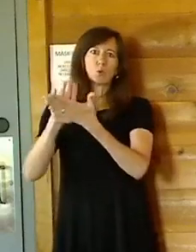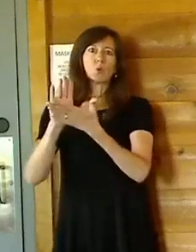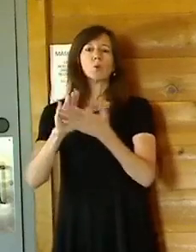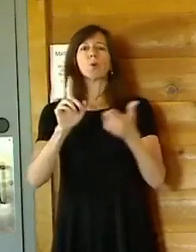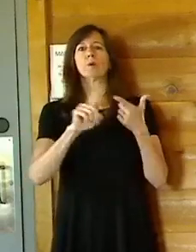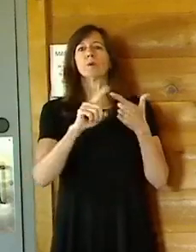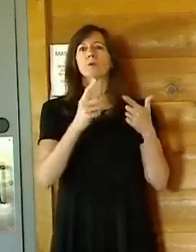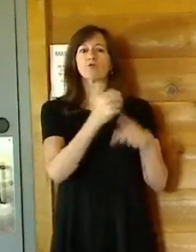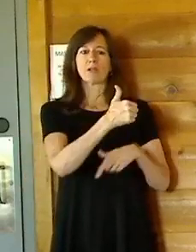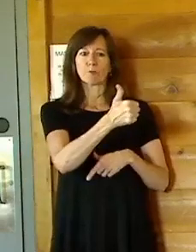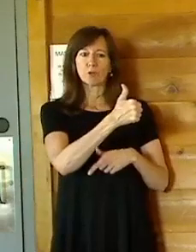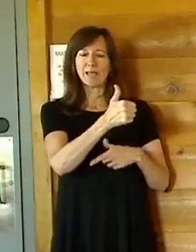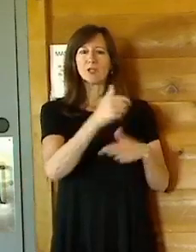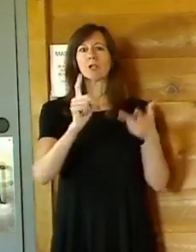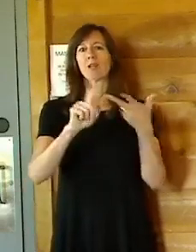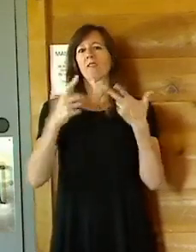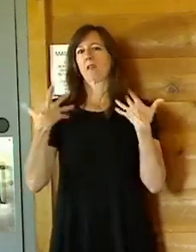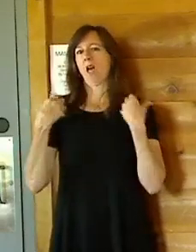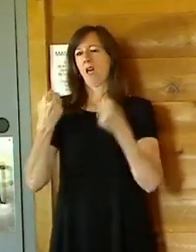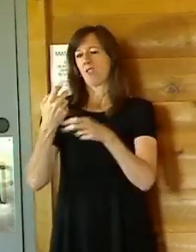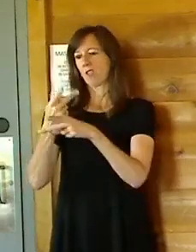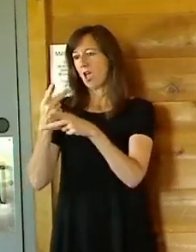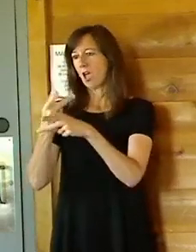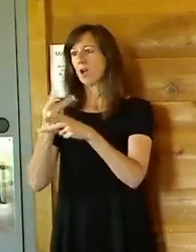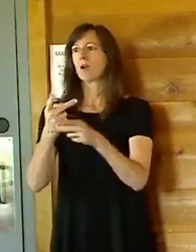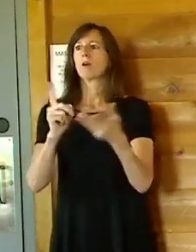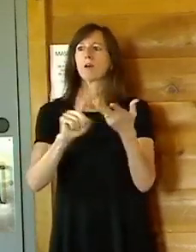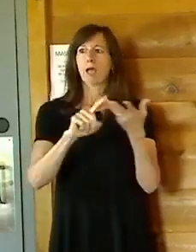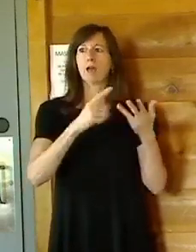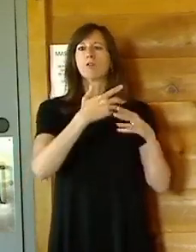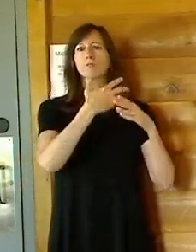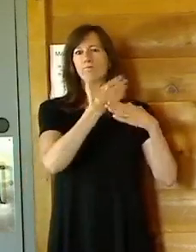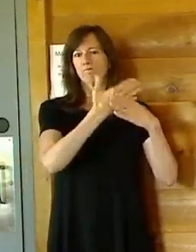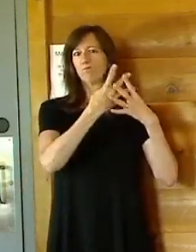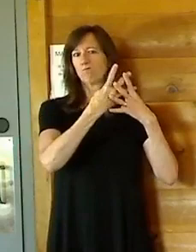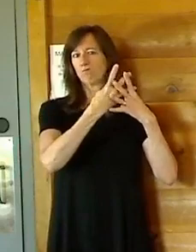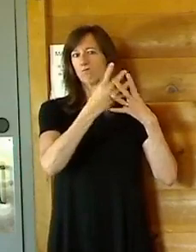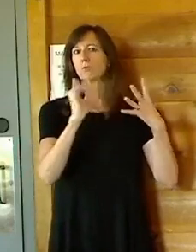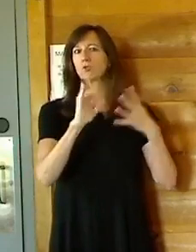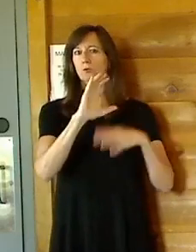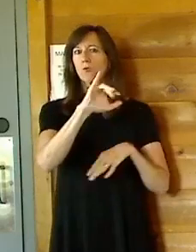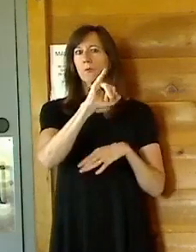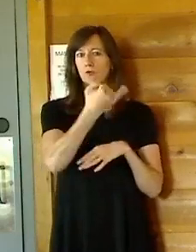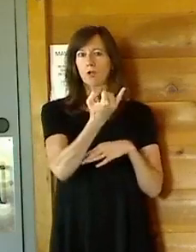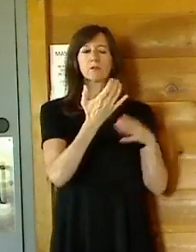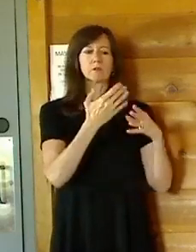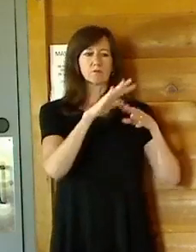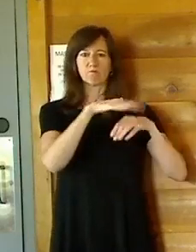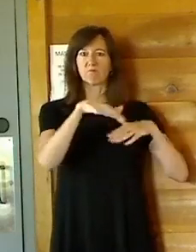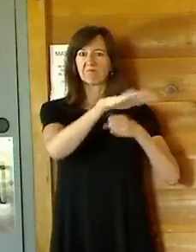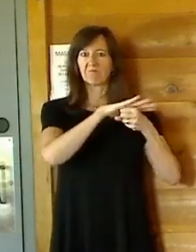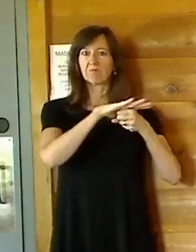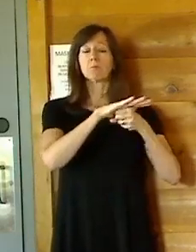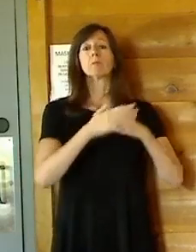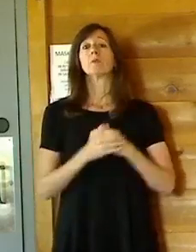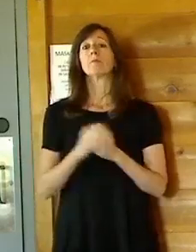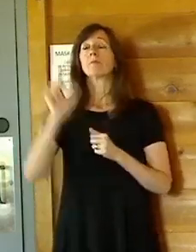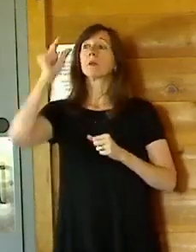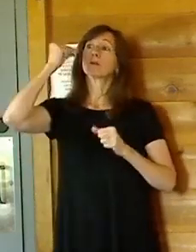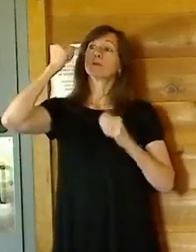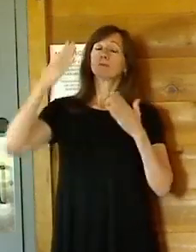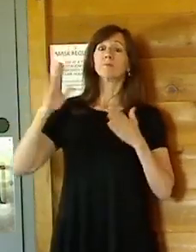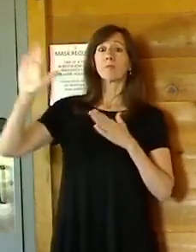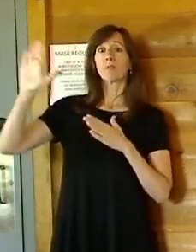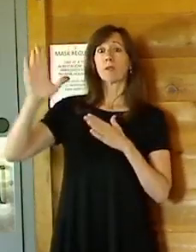criminal justice or corrections facilities, and a few others. That's based on the governor's health department order that does